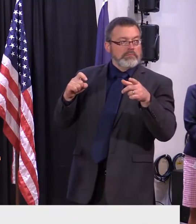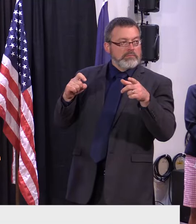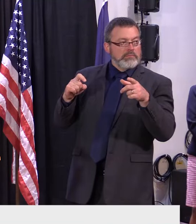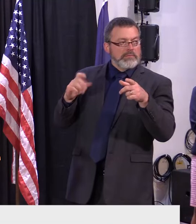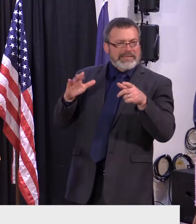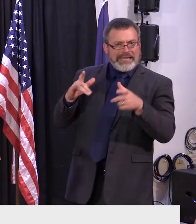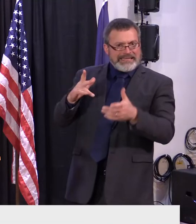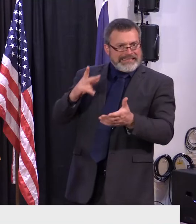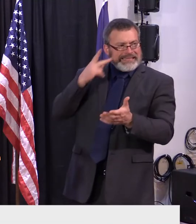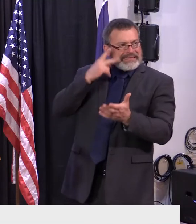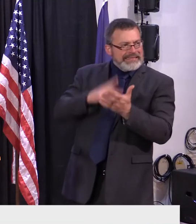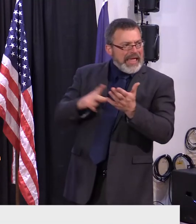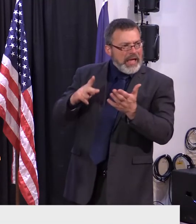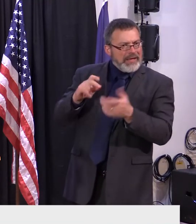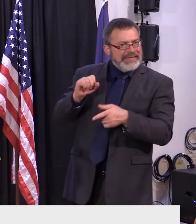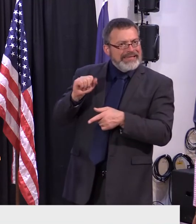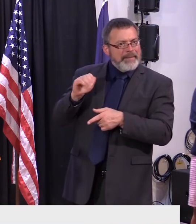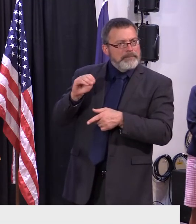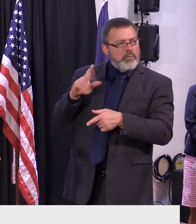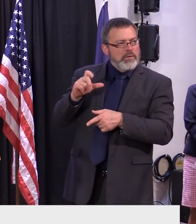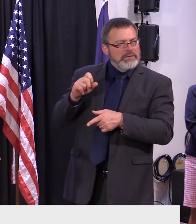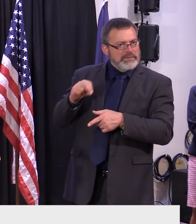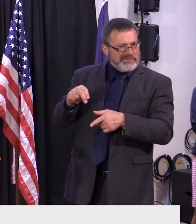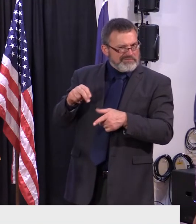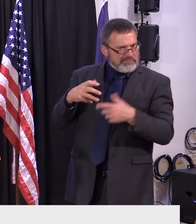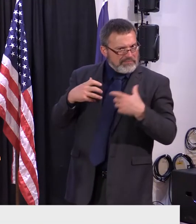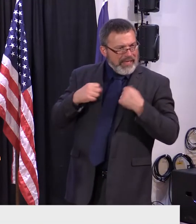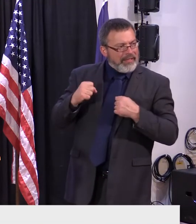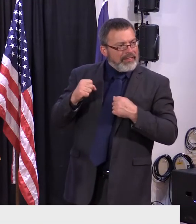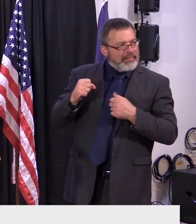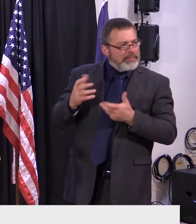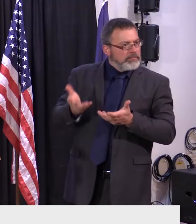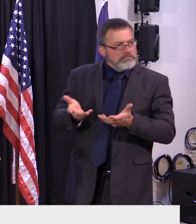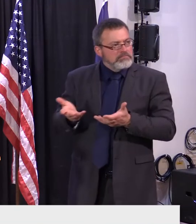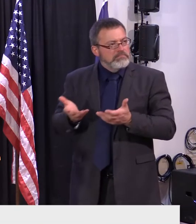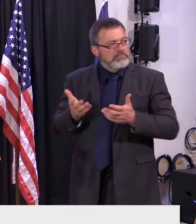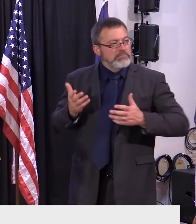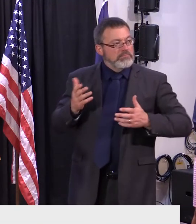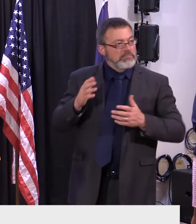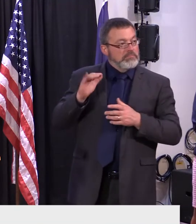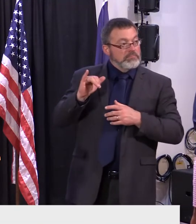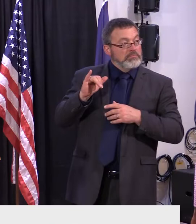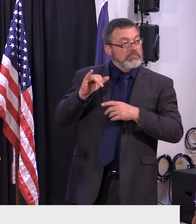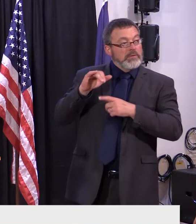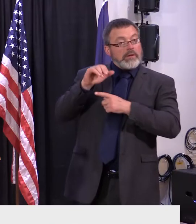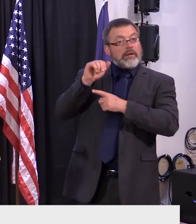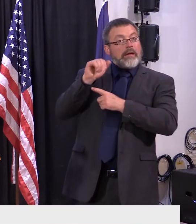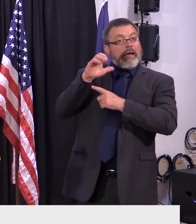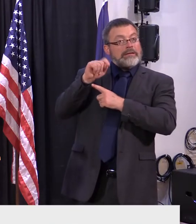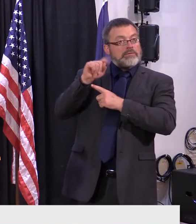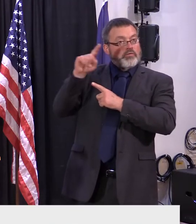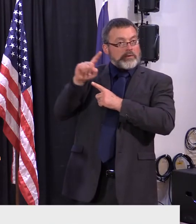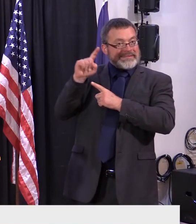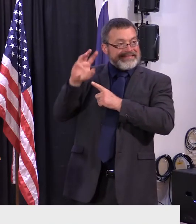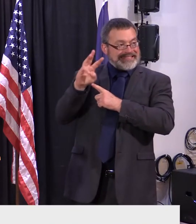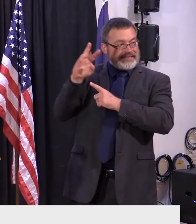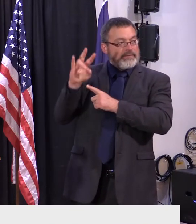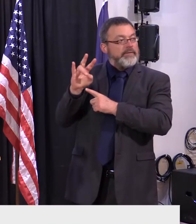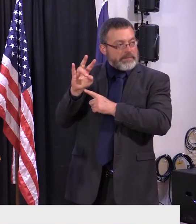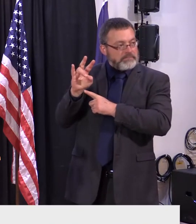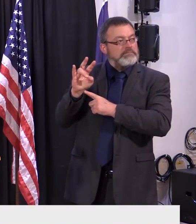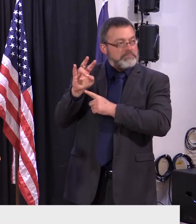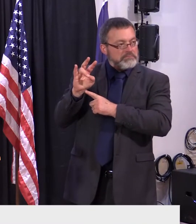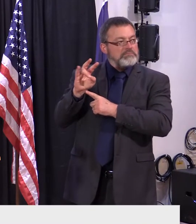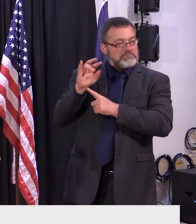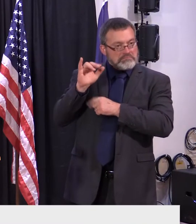as well. Yeah, Deputy, yeah. Yeah, under Act 167, the Agency of Human